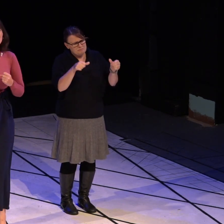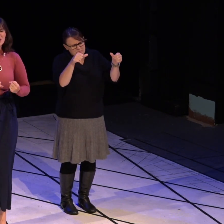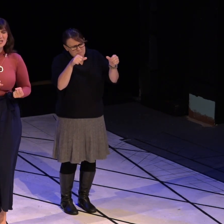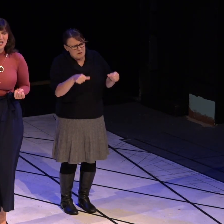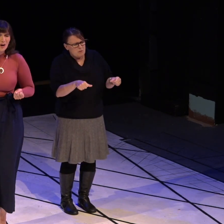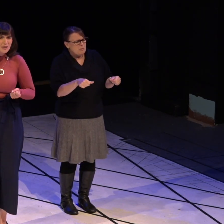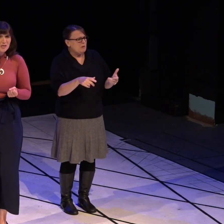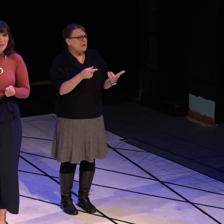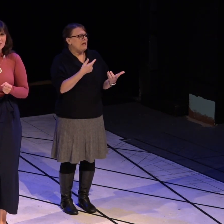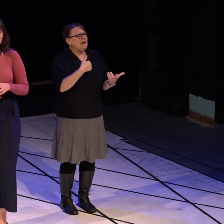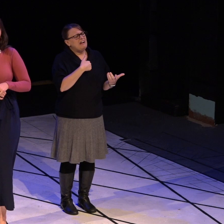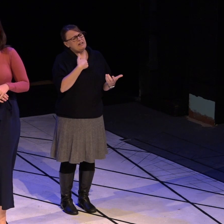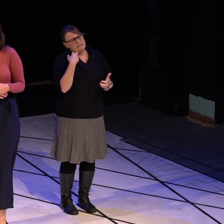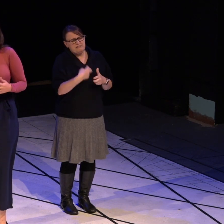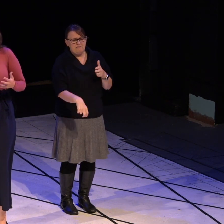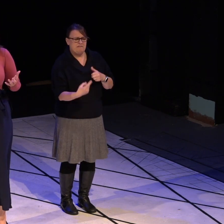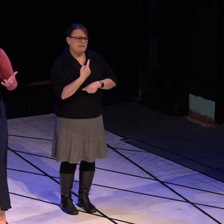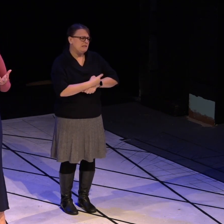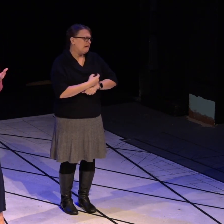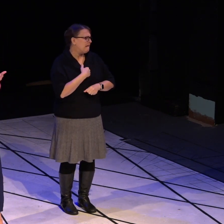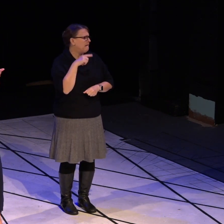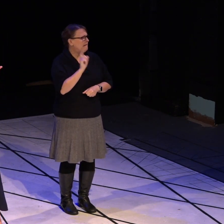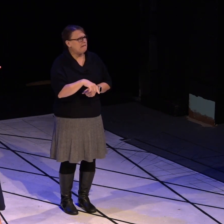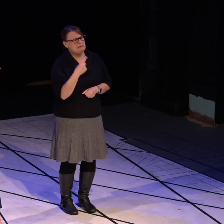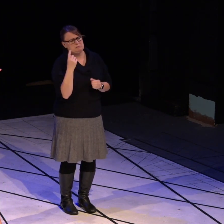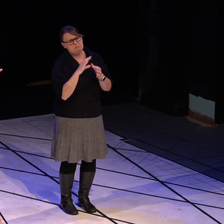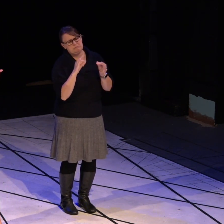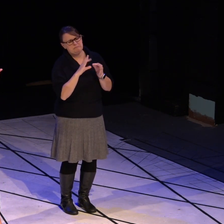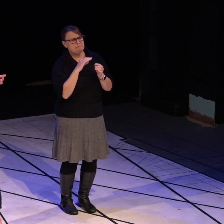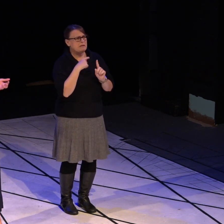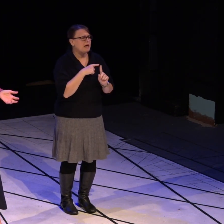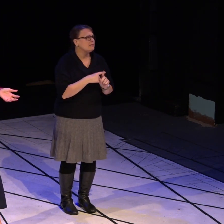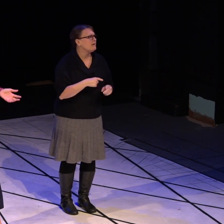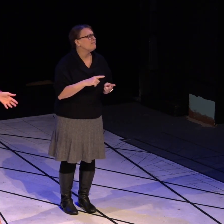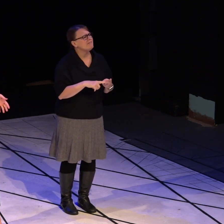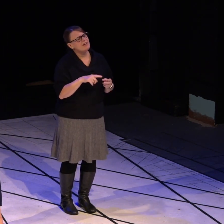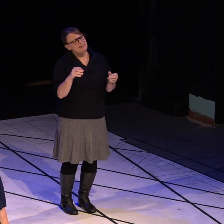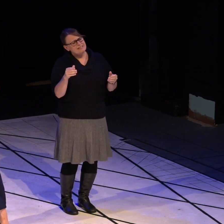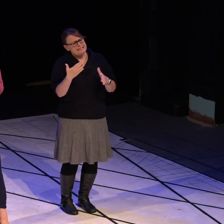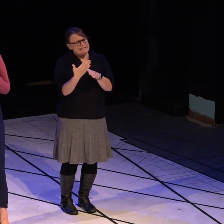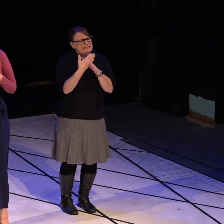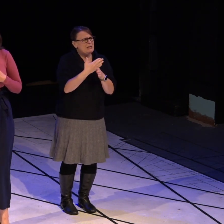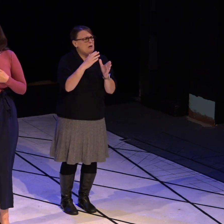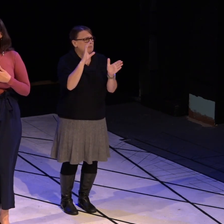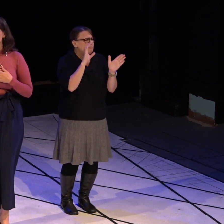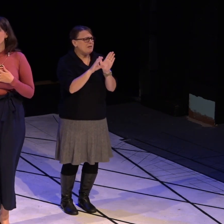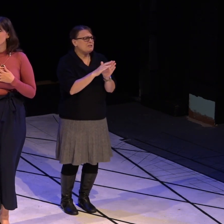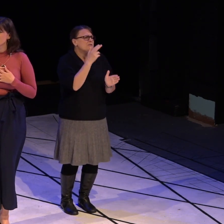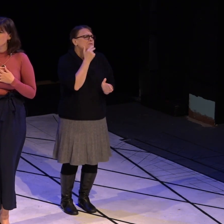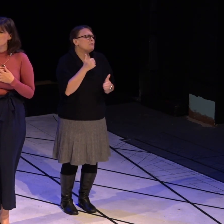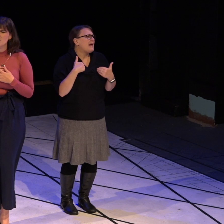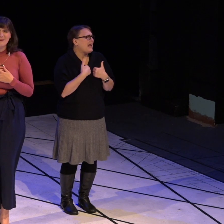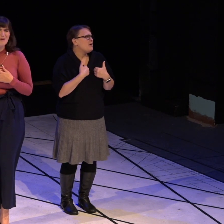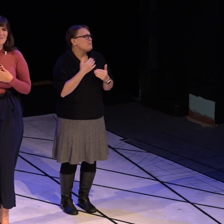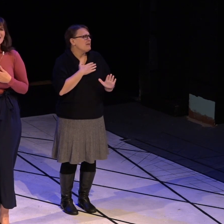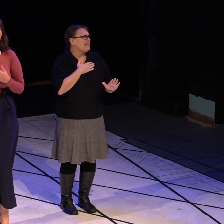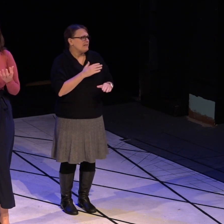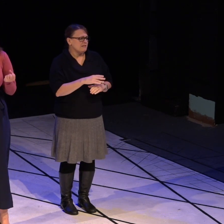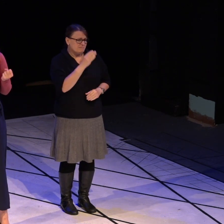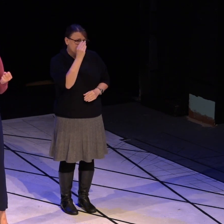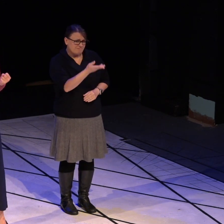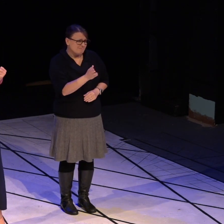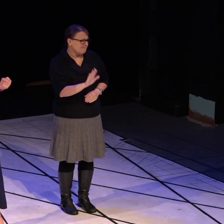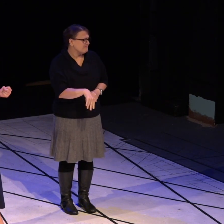you need a word of encouragement or post a pic of a cute animal. I'm telling you, oh, those baby